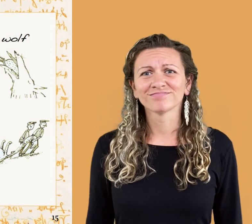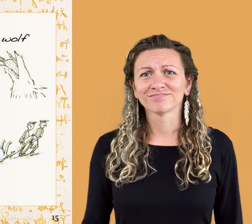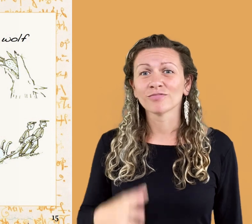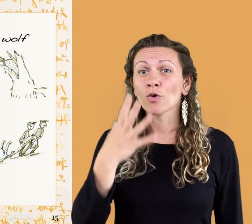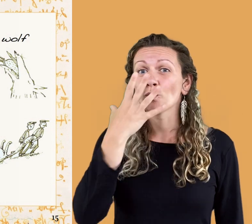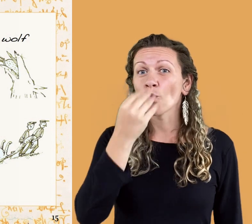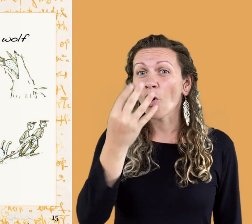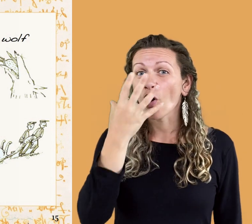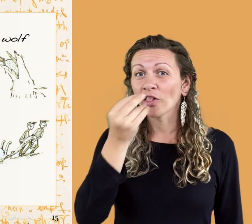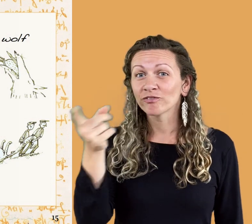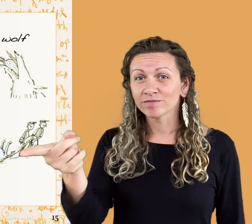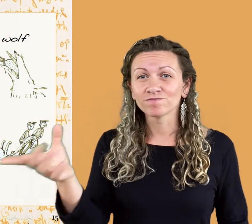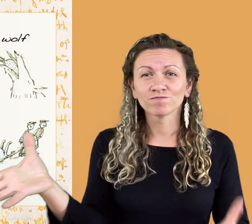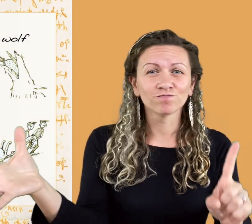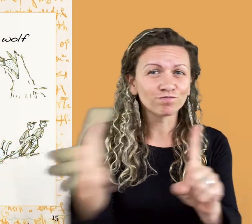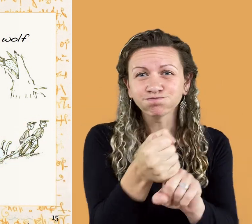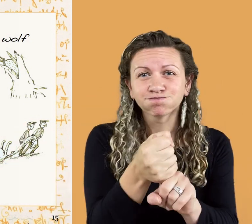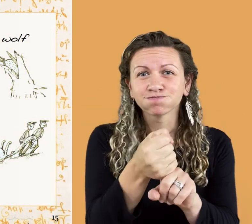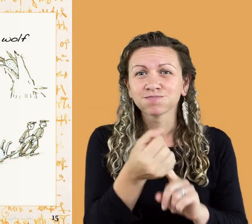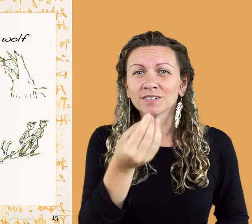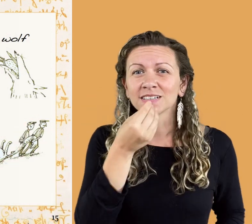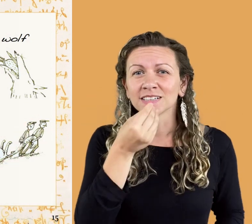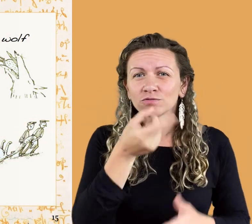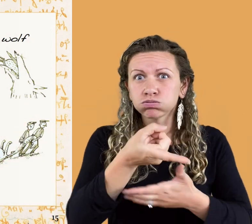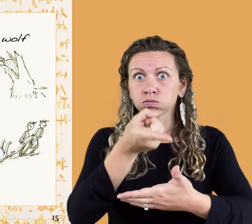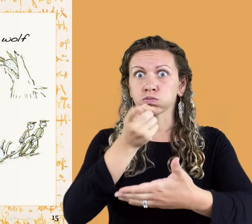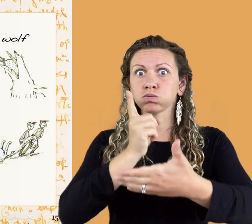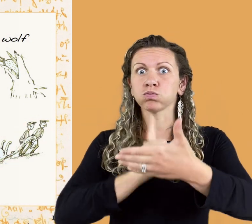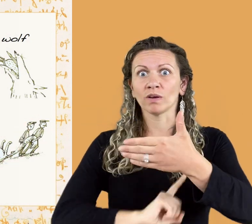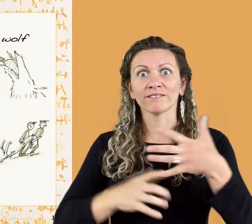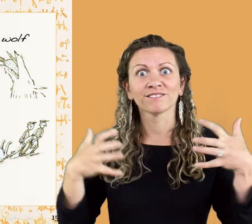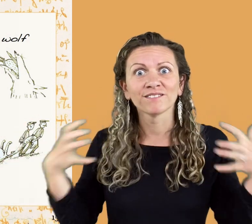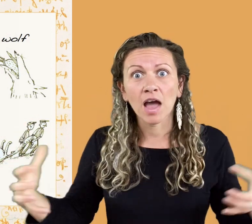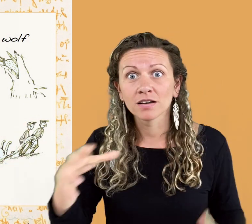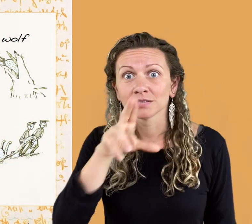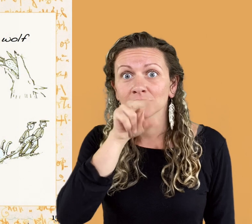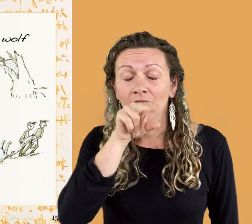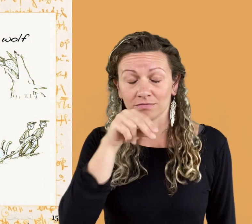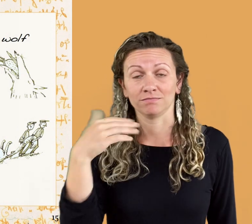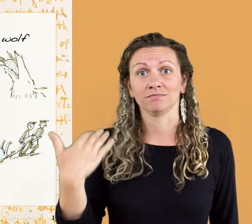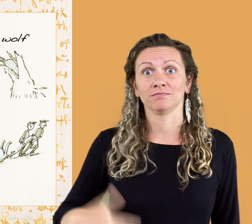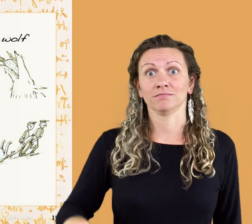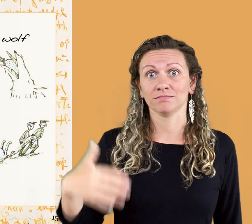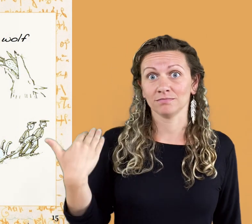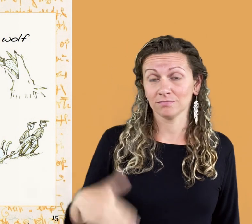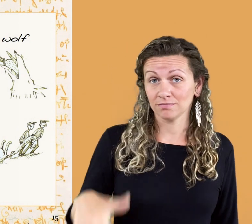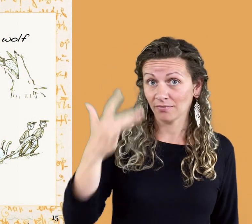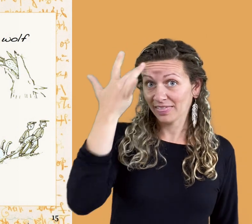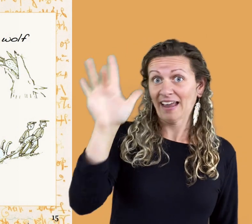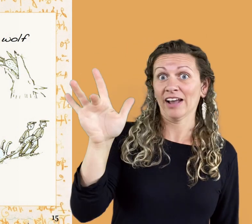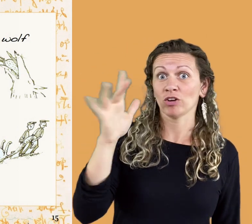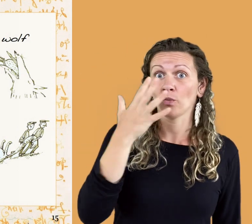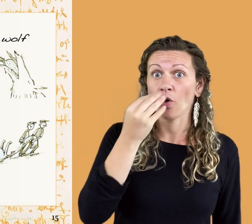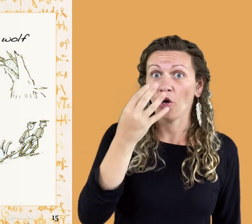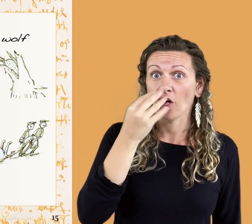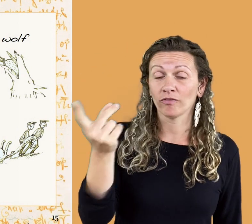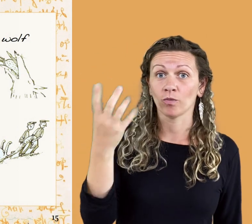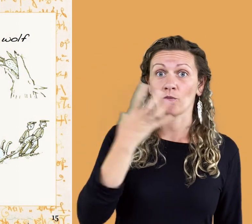The wolf caught a fat duck and swallowed it whole. Clever